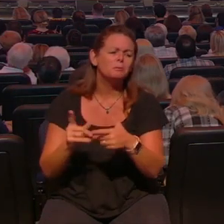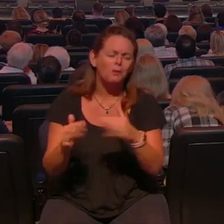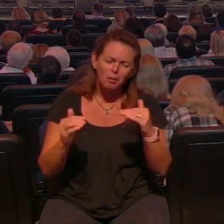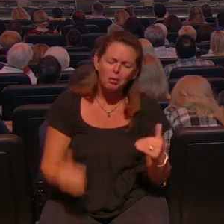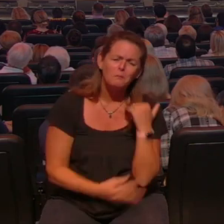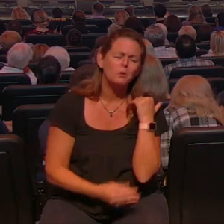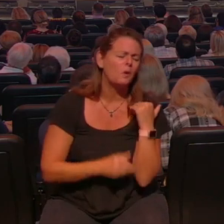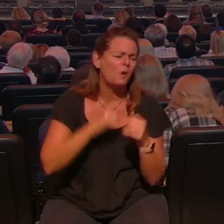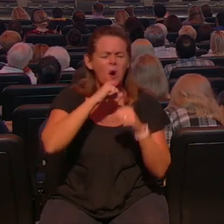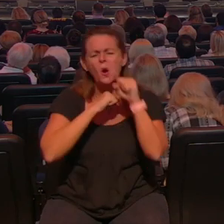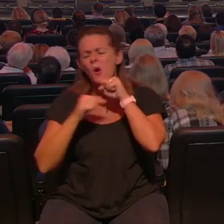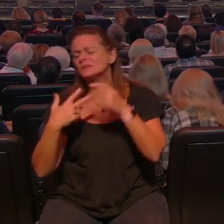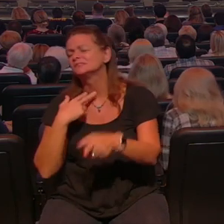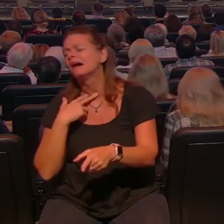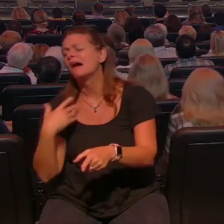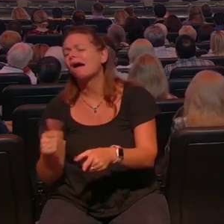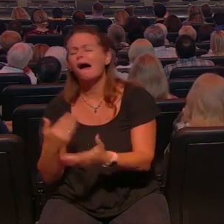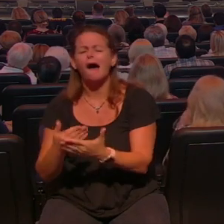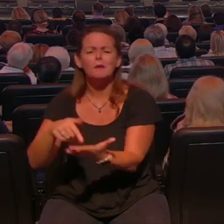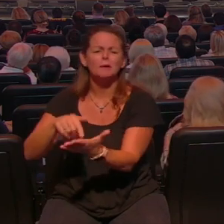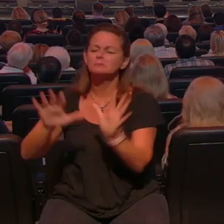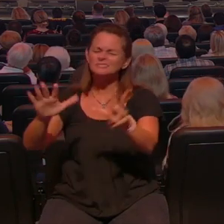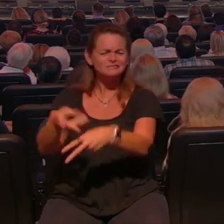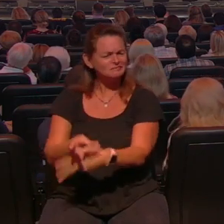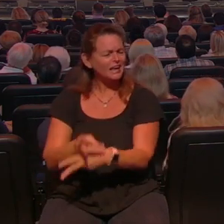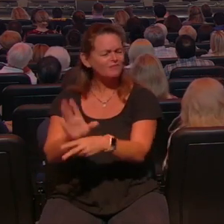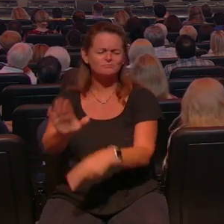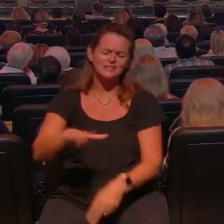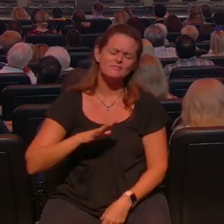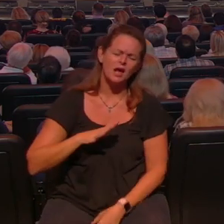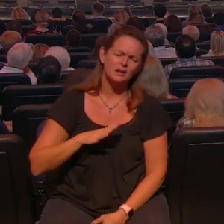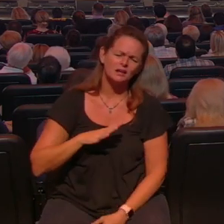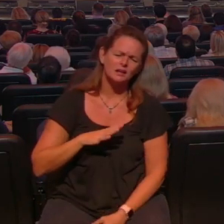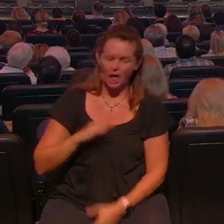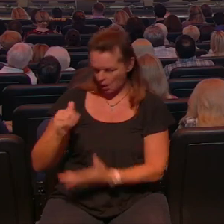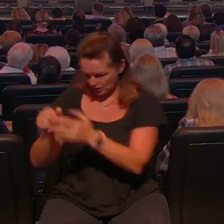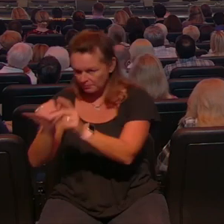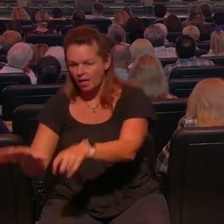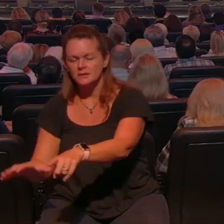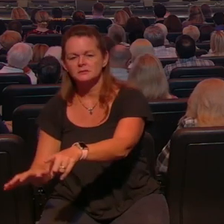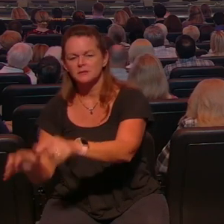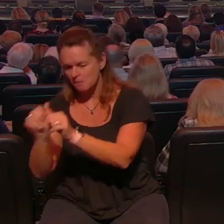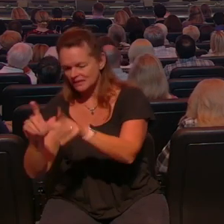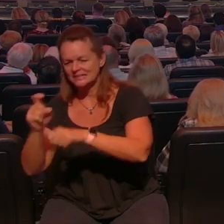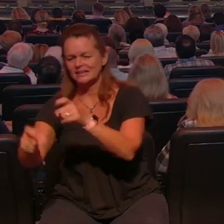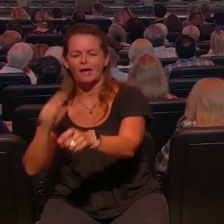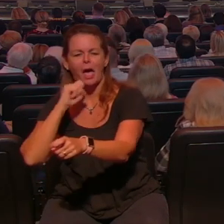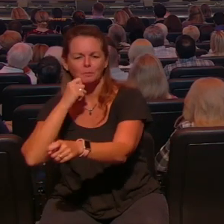people and for widows and if they can't pay their bill he still takes care of it and so you decide you know I'd like to bless them with some apples too and